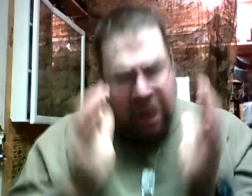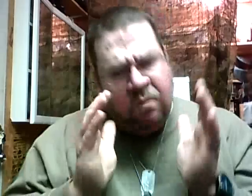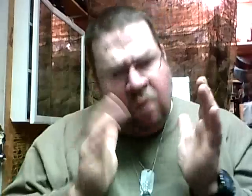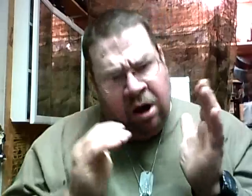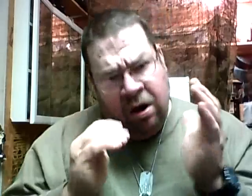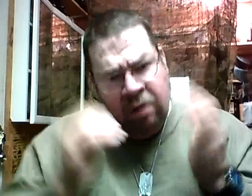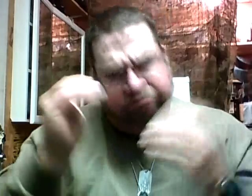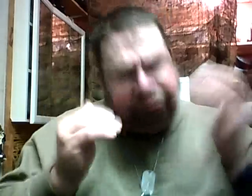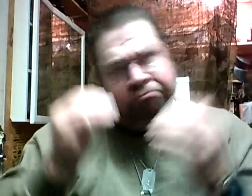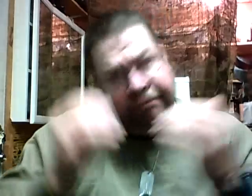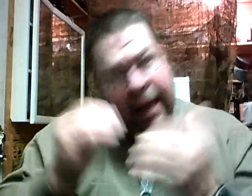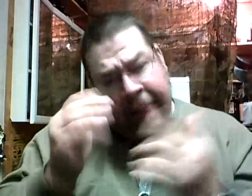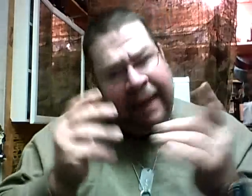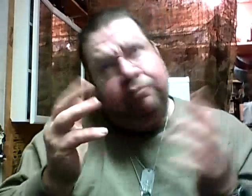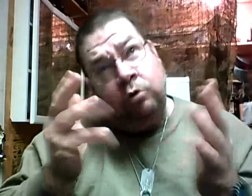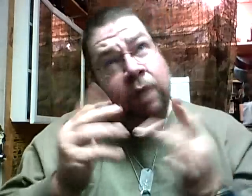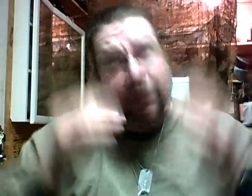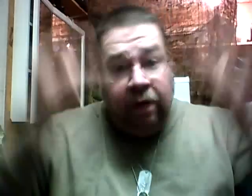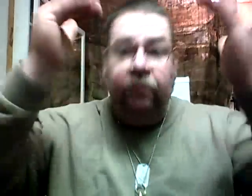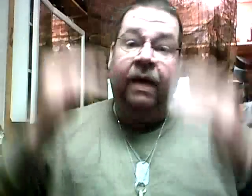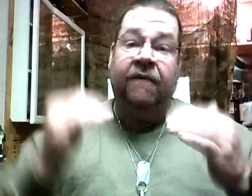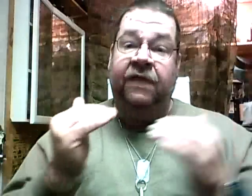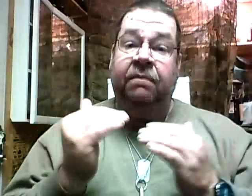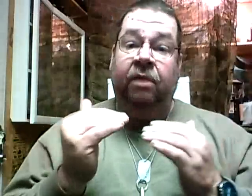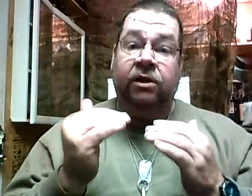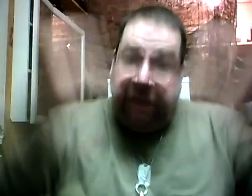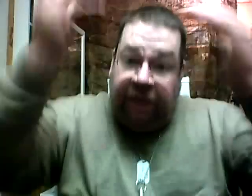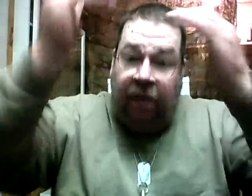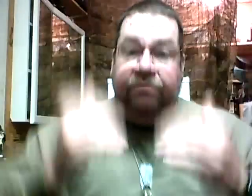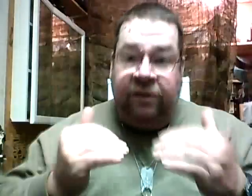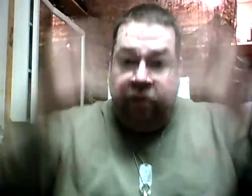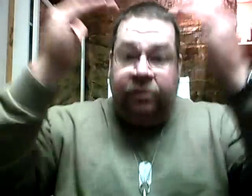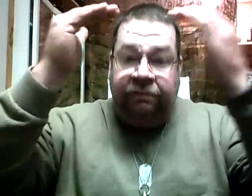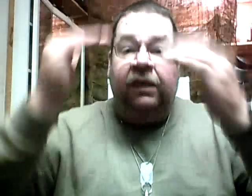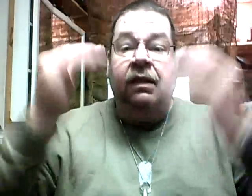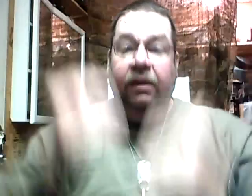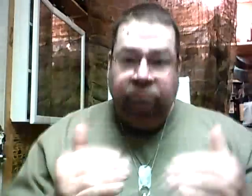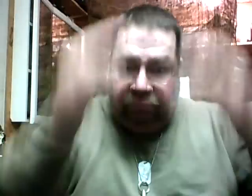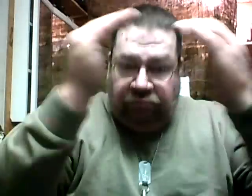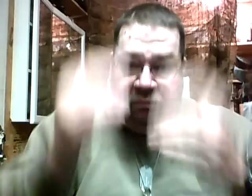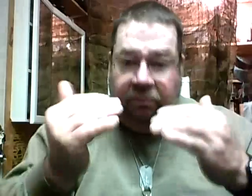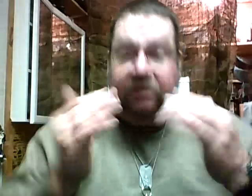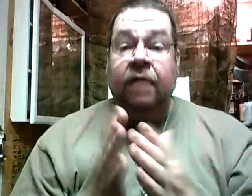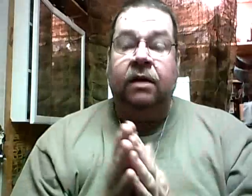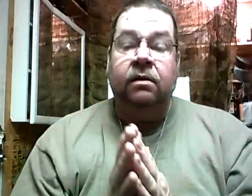somewhere under about 50 bucks, up to 50, tell me